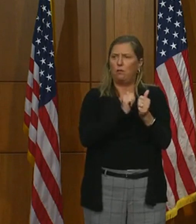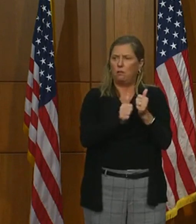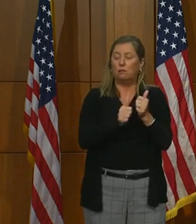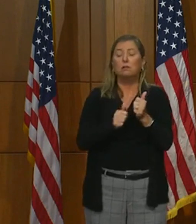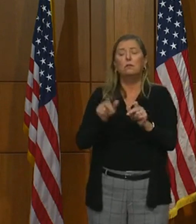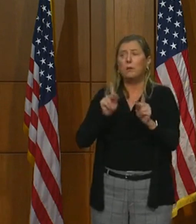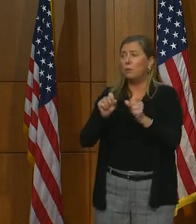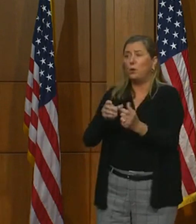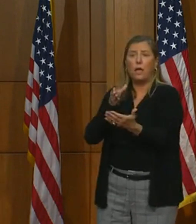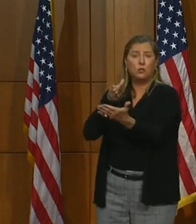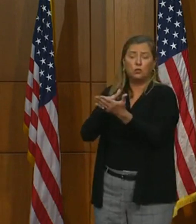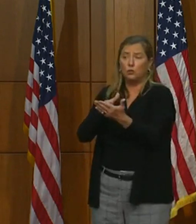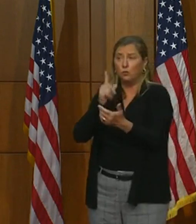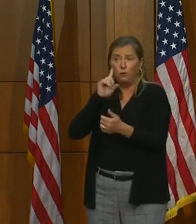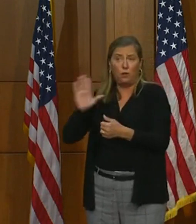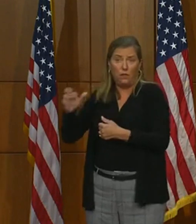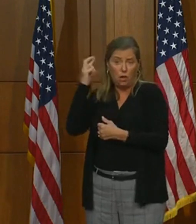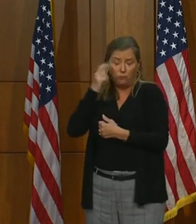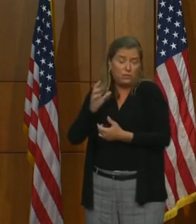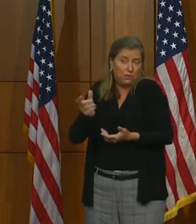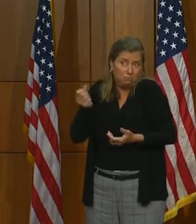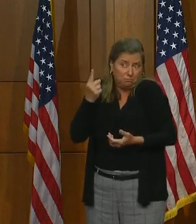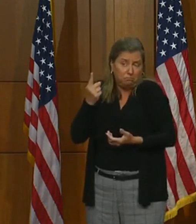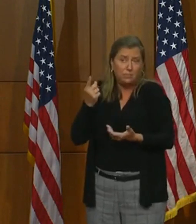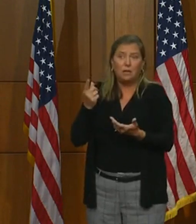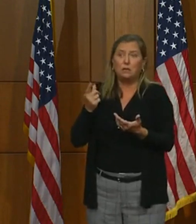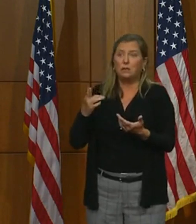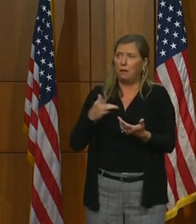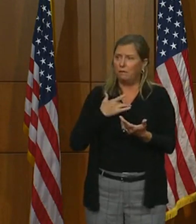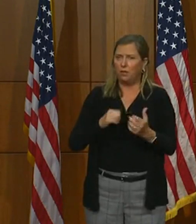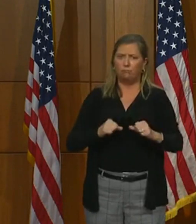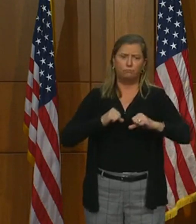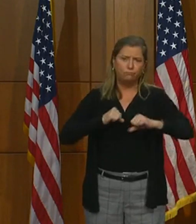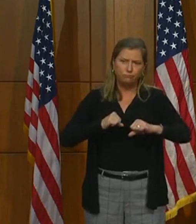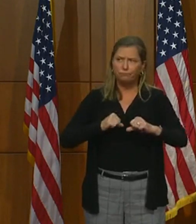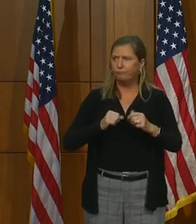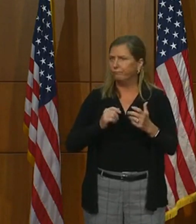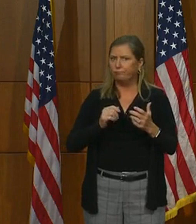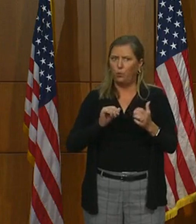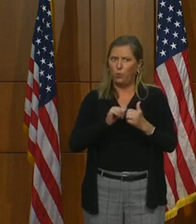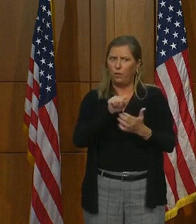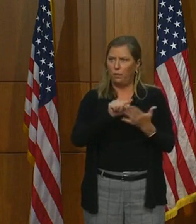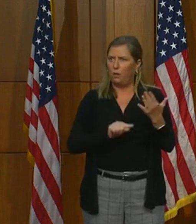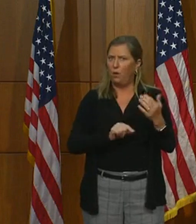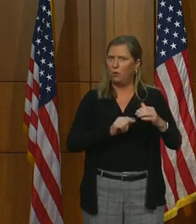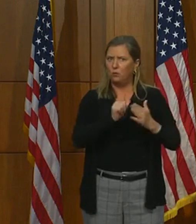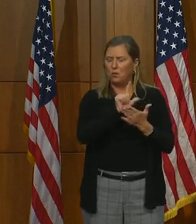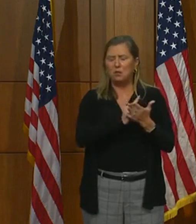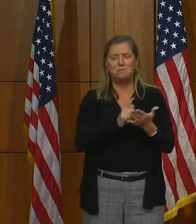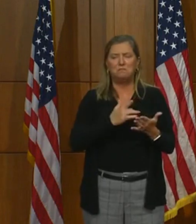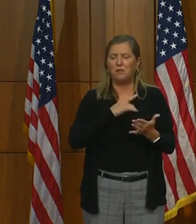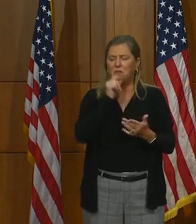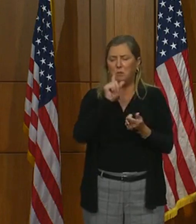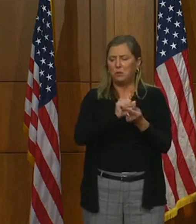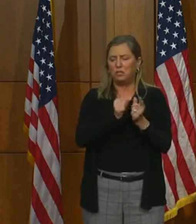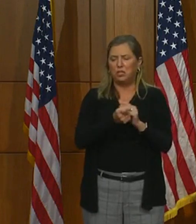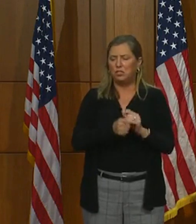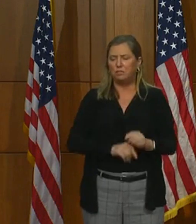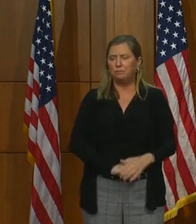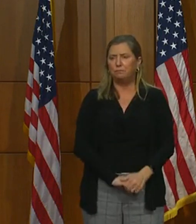sue for whatever reason, but we're on very solid legal grounds, and I don't expect those to change.